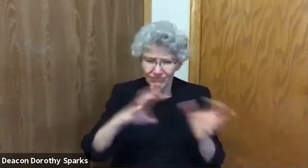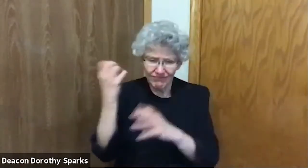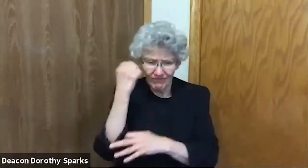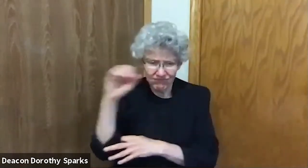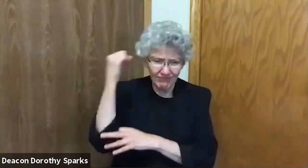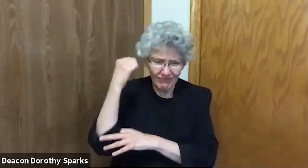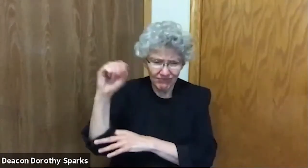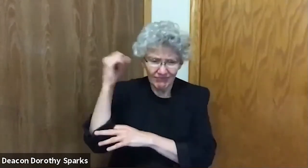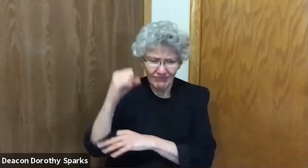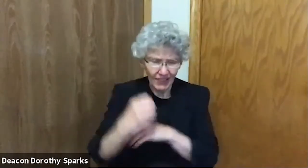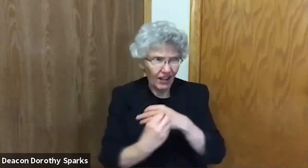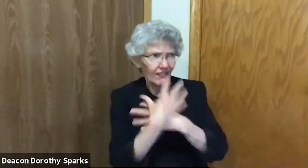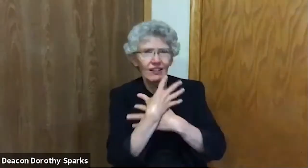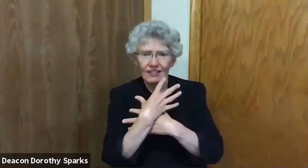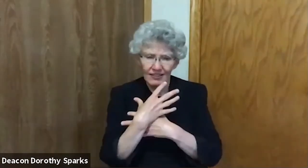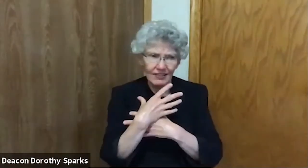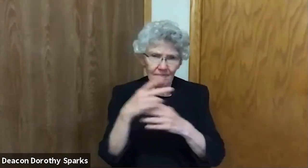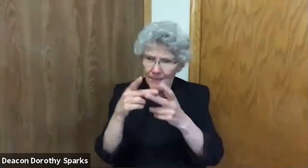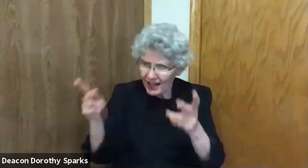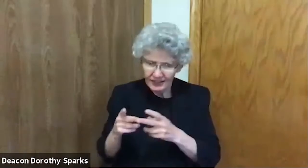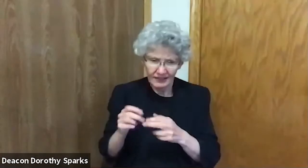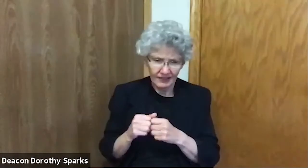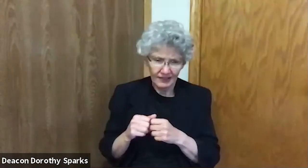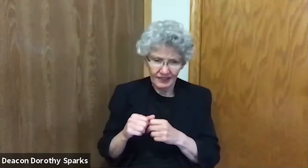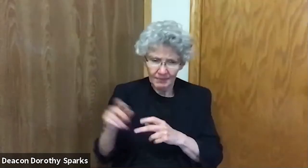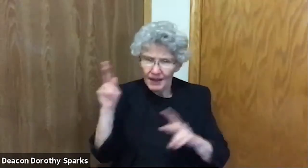for the places and people torn apart by violence